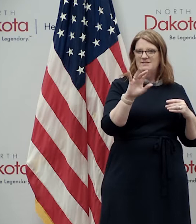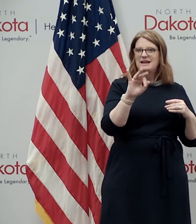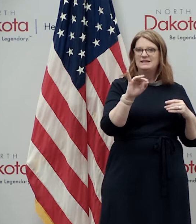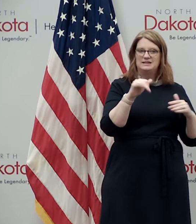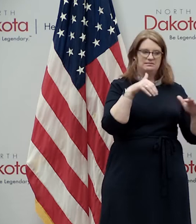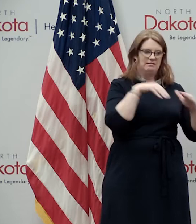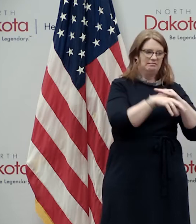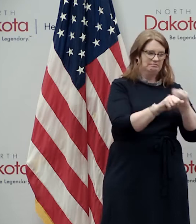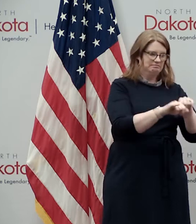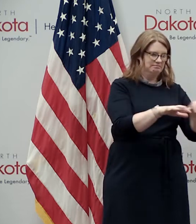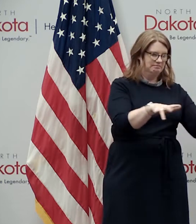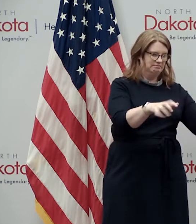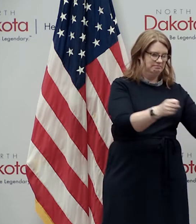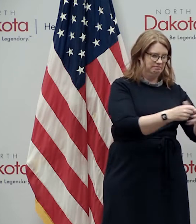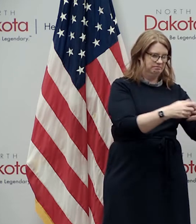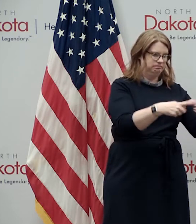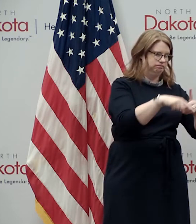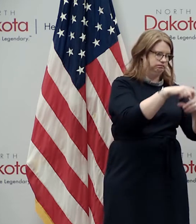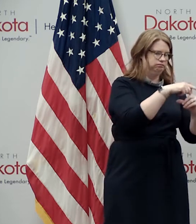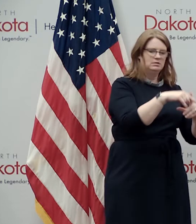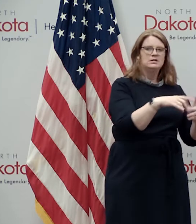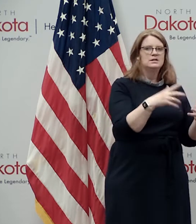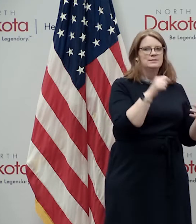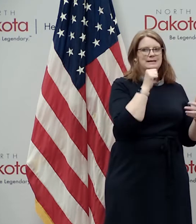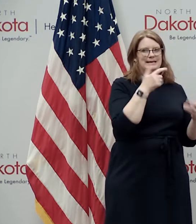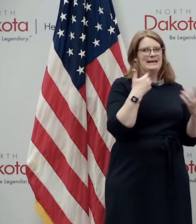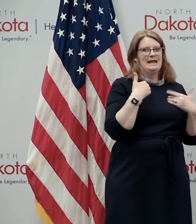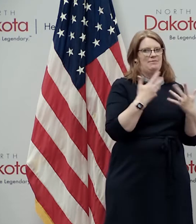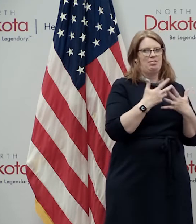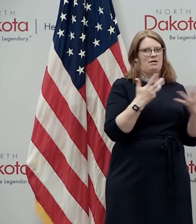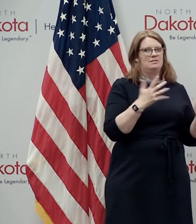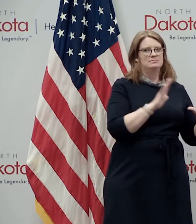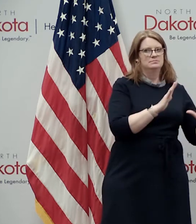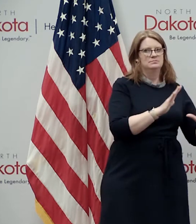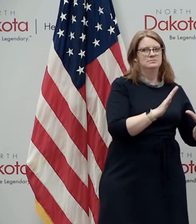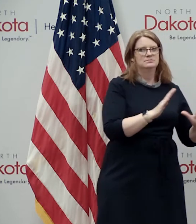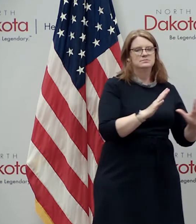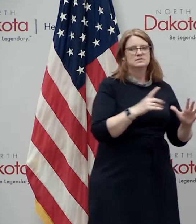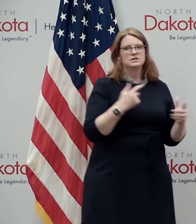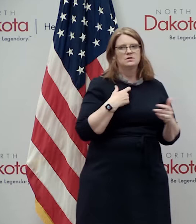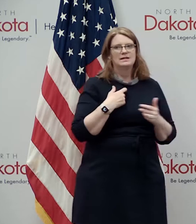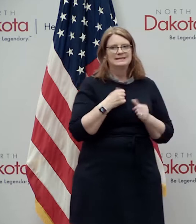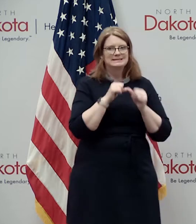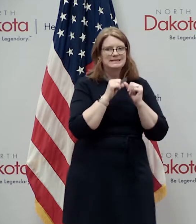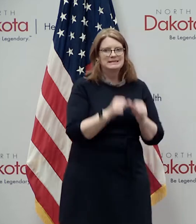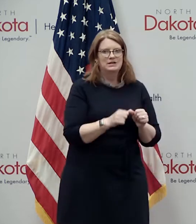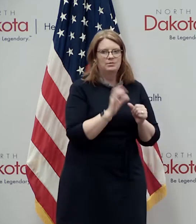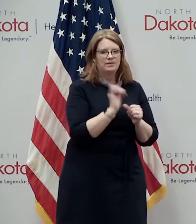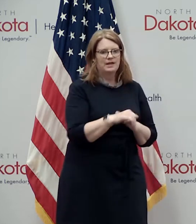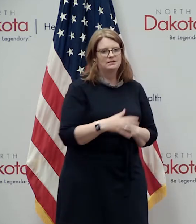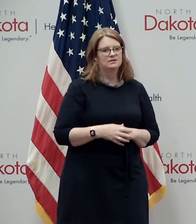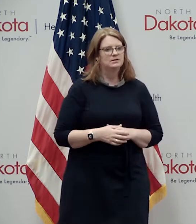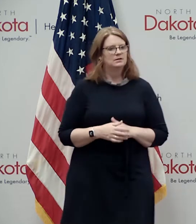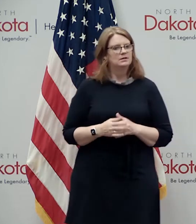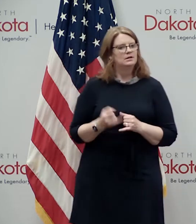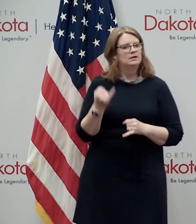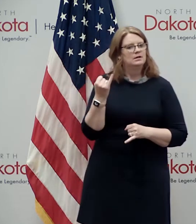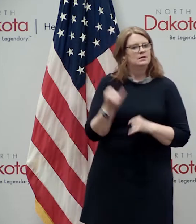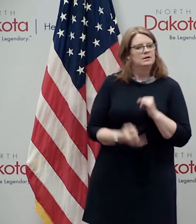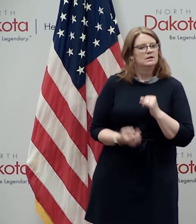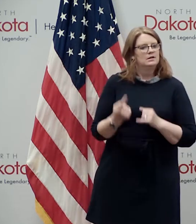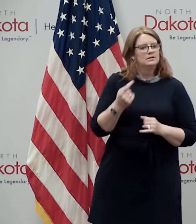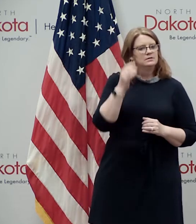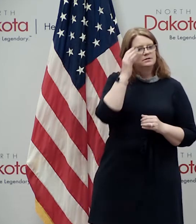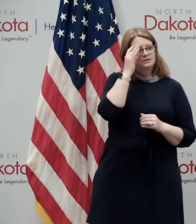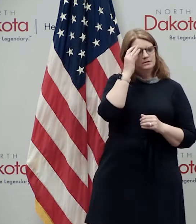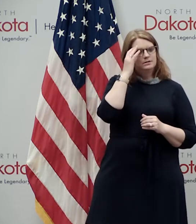that was one of our important goals at the beginning so let's keep it up as we begin the revisitation and then on the last uh gratitude